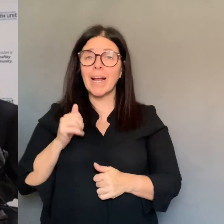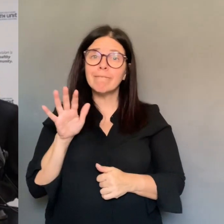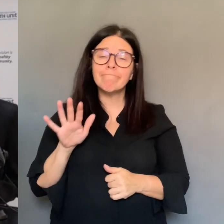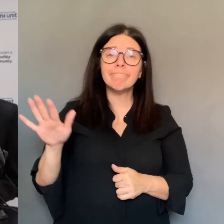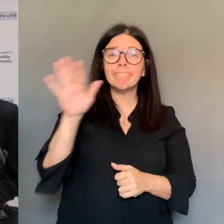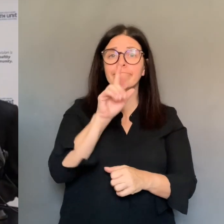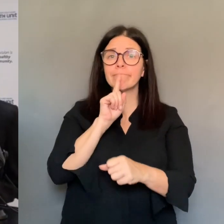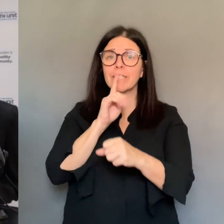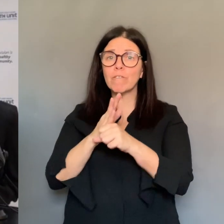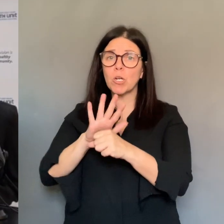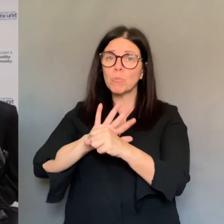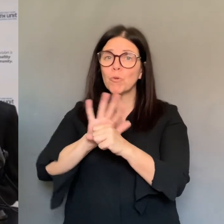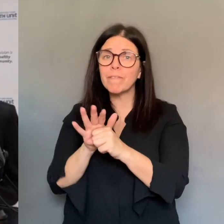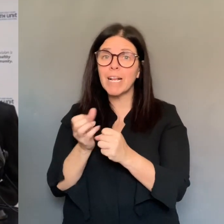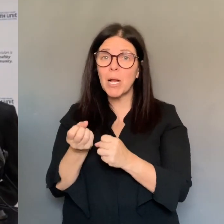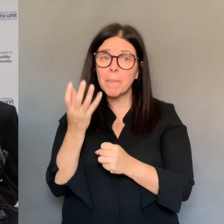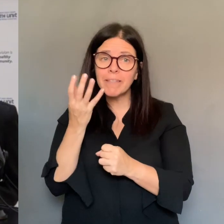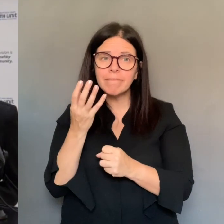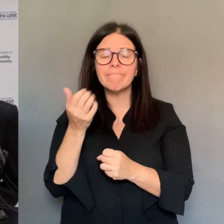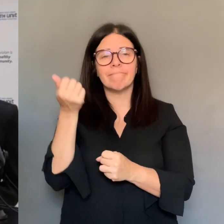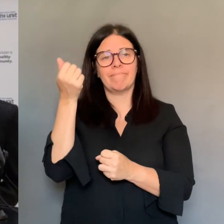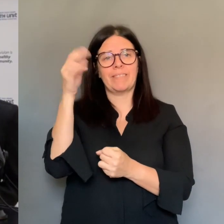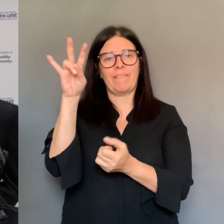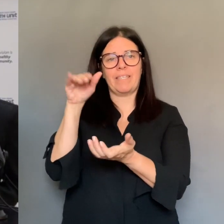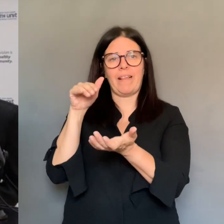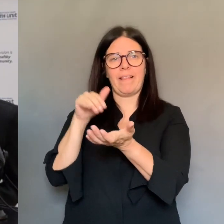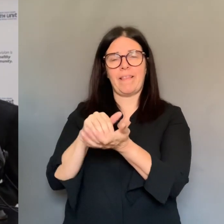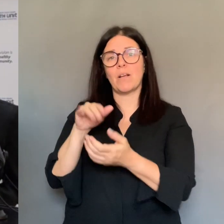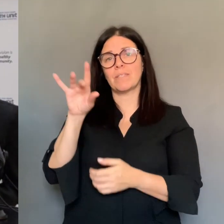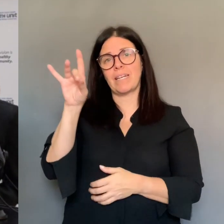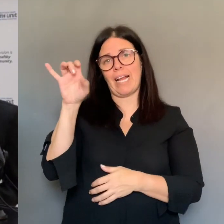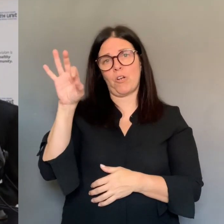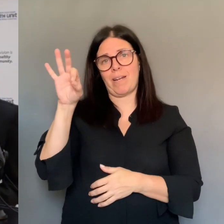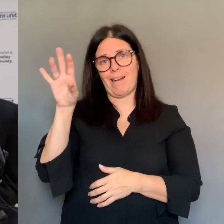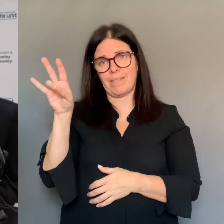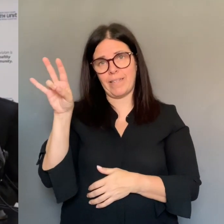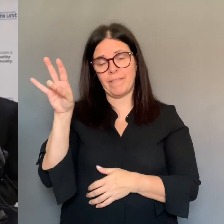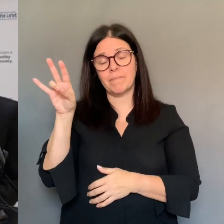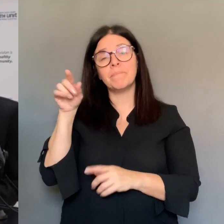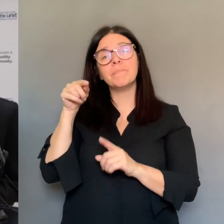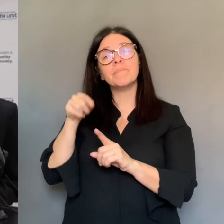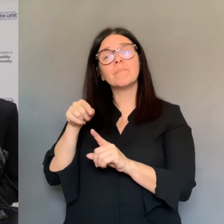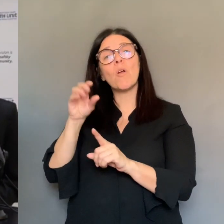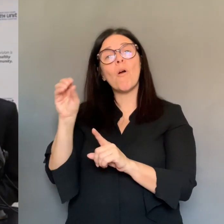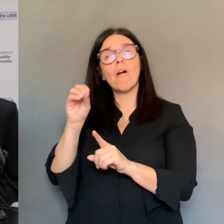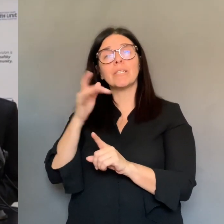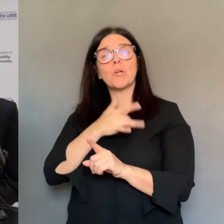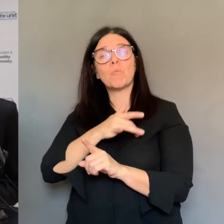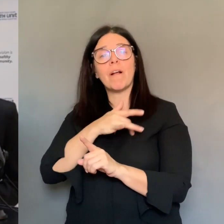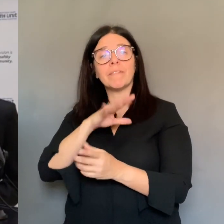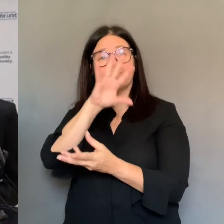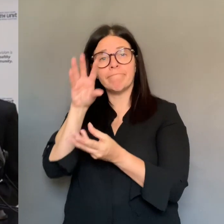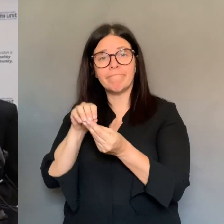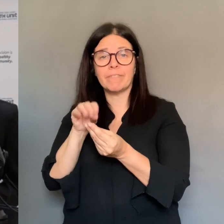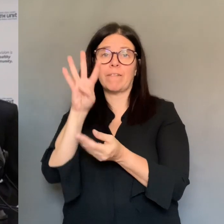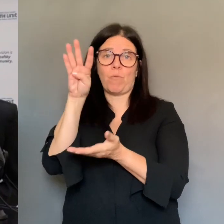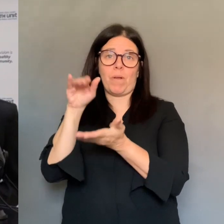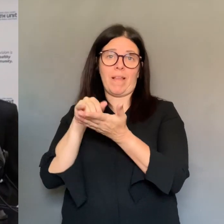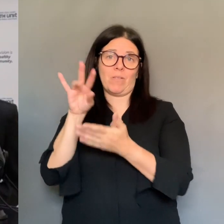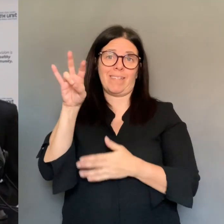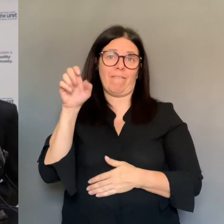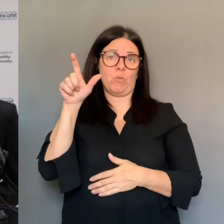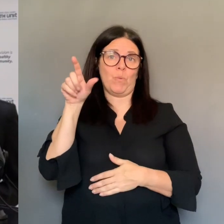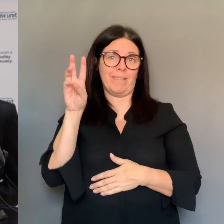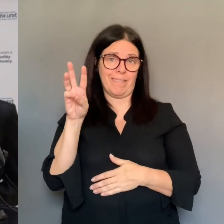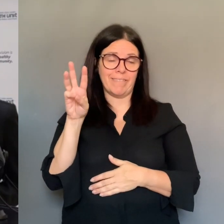Thank you for your patience as we work to keep our website updated and provide you with daily updates. There are 17